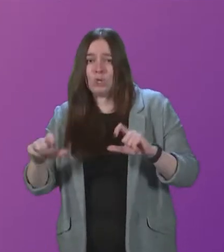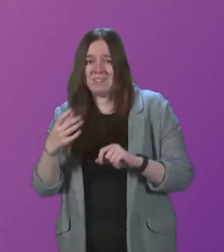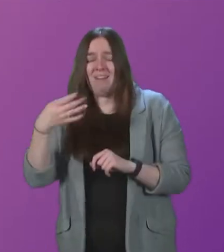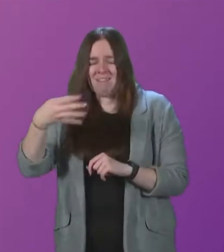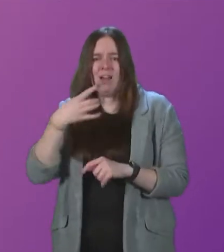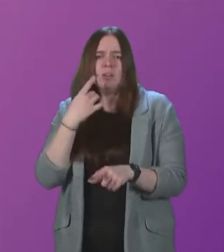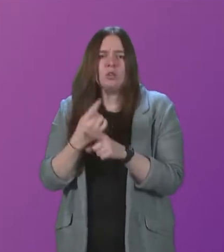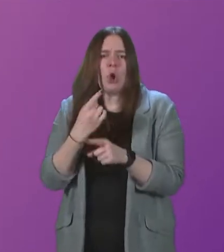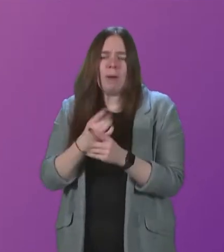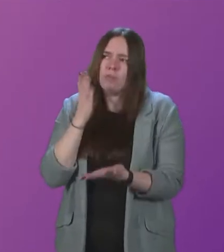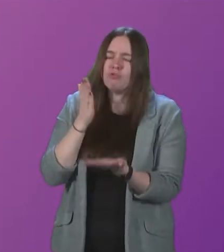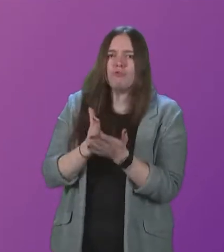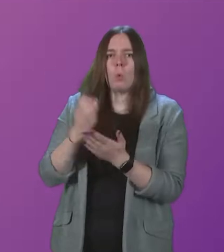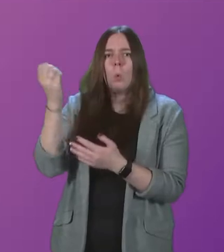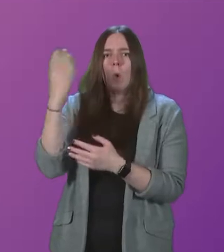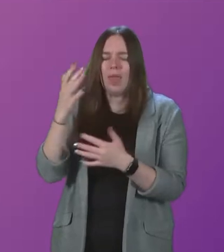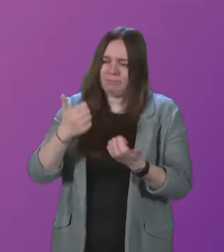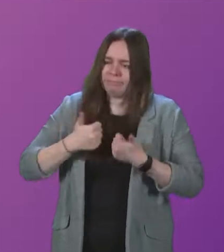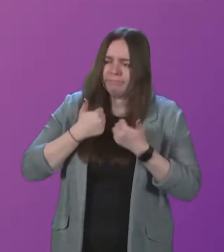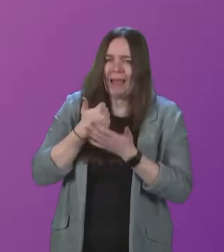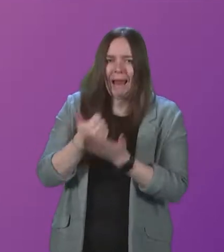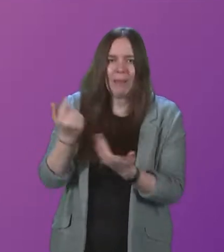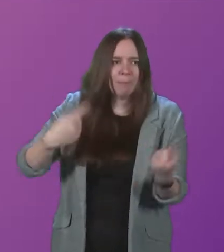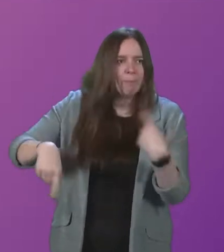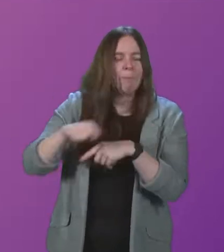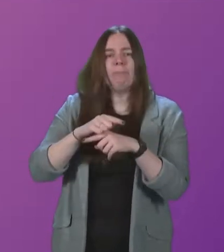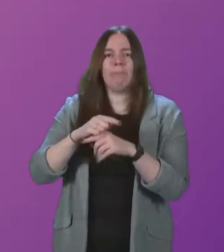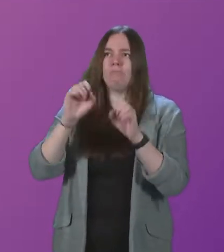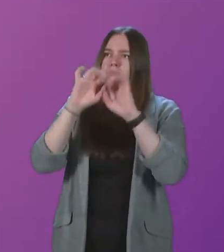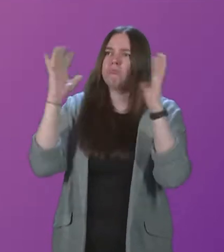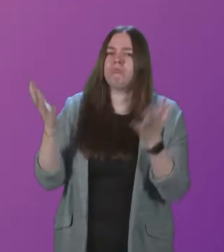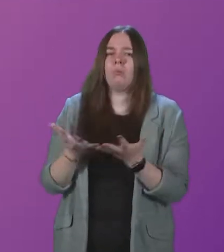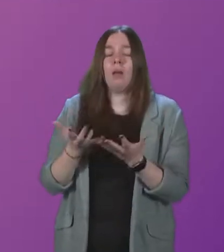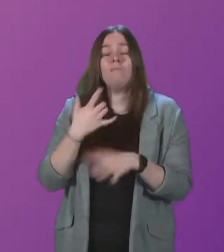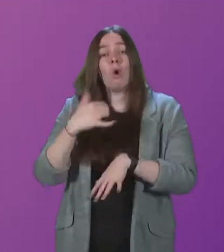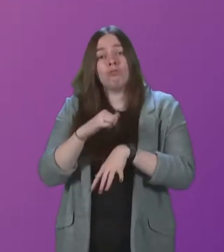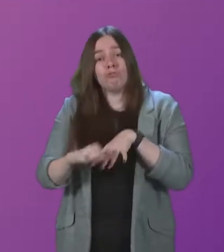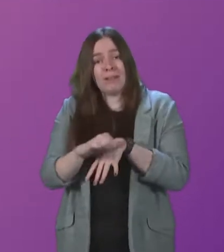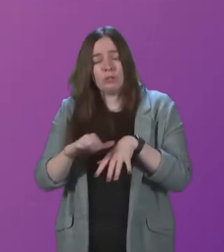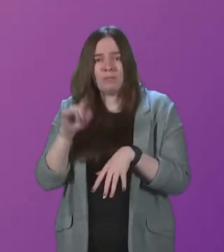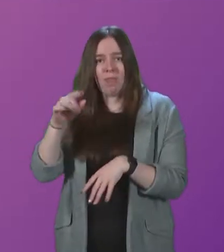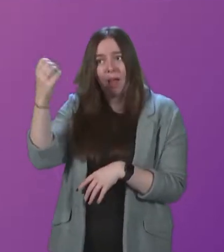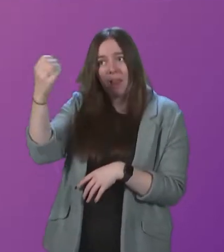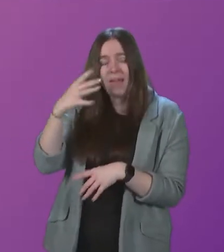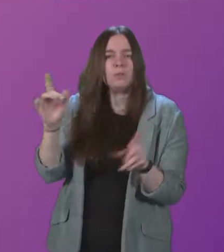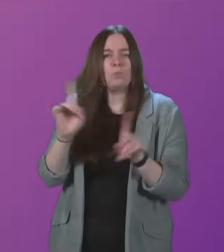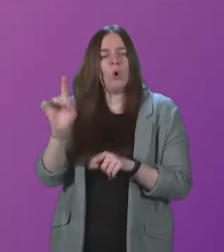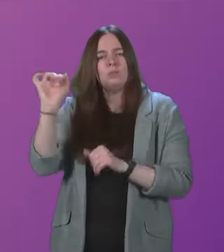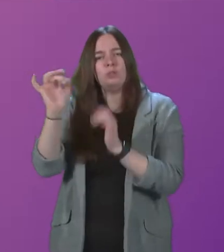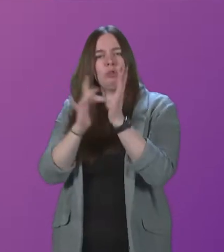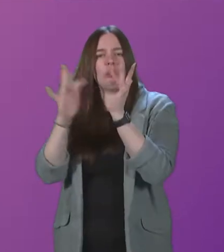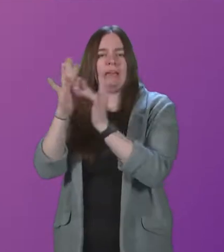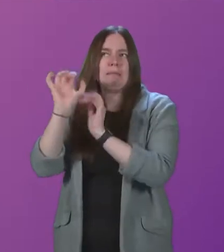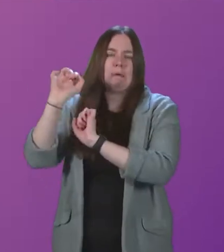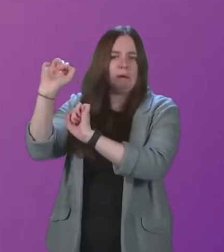that gives light to everyone was coming into the world. For Christians, that light is Jesus Christ and